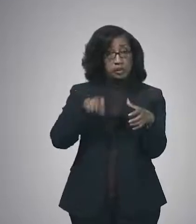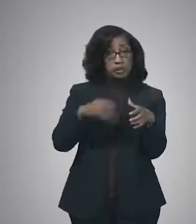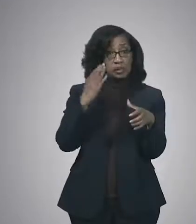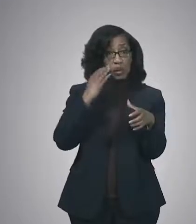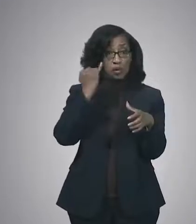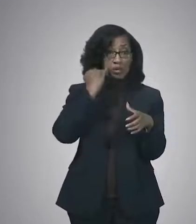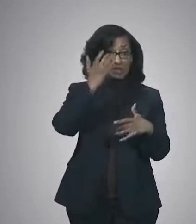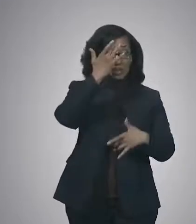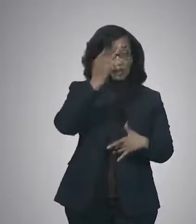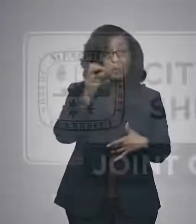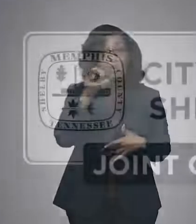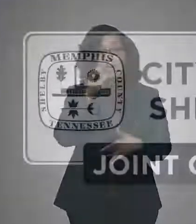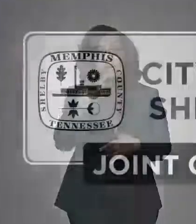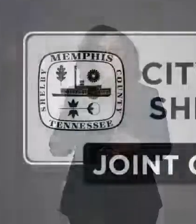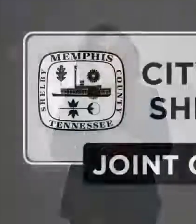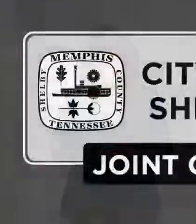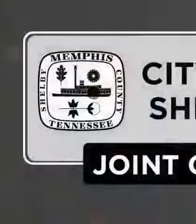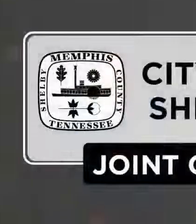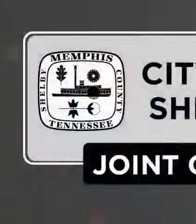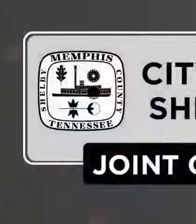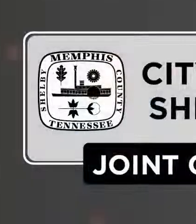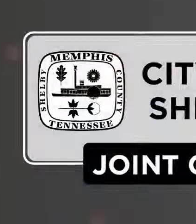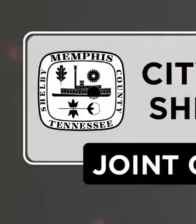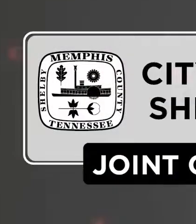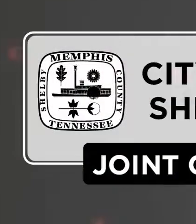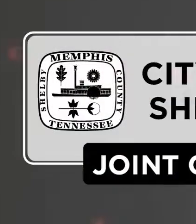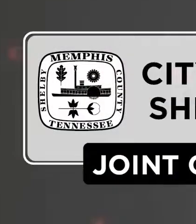planning. Thank you. Thanks, everyone. Thanks,